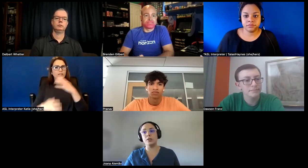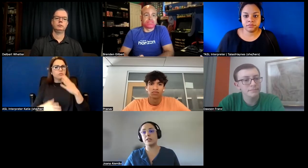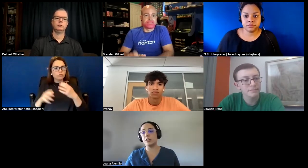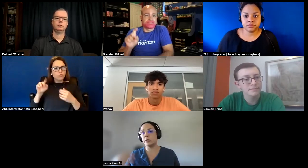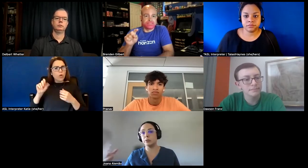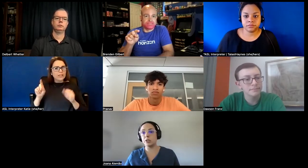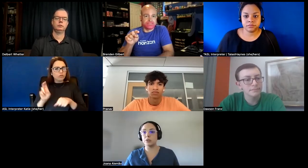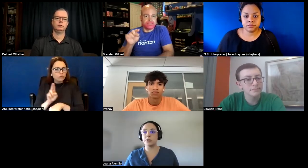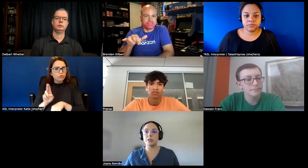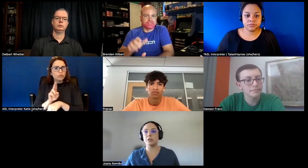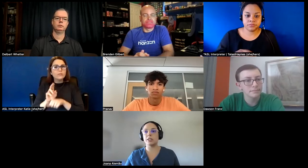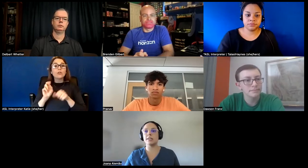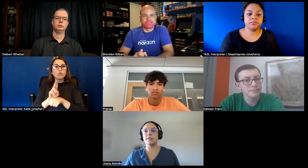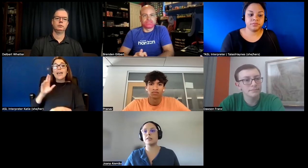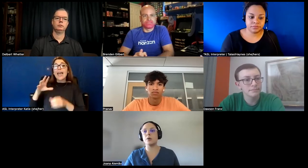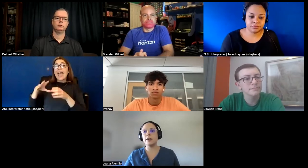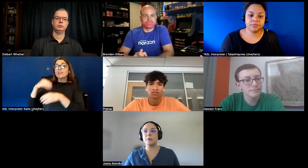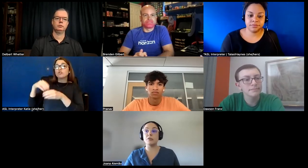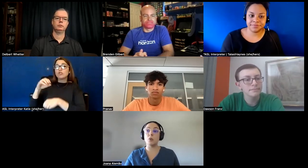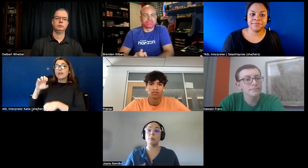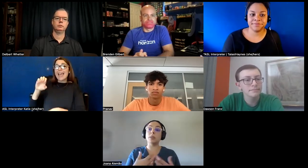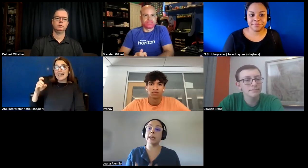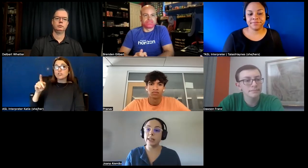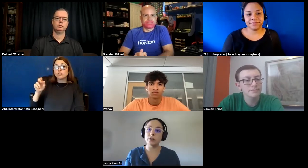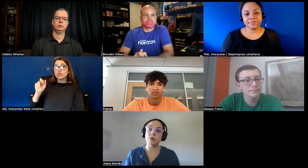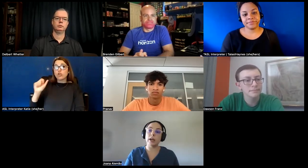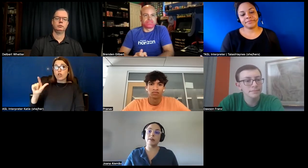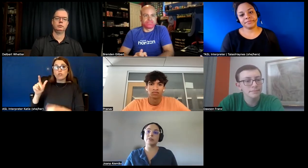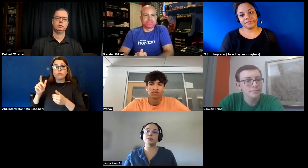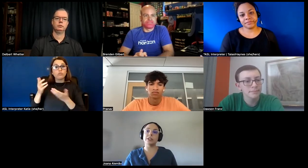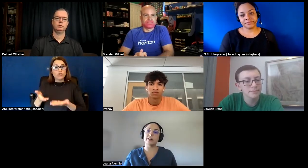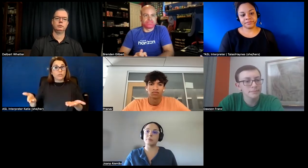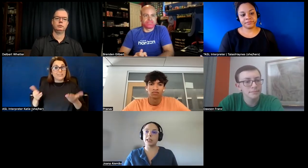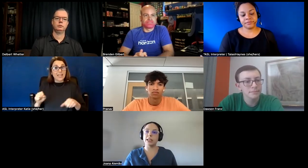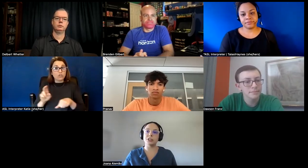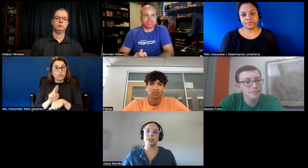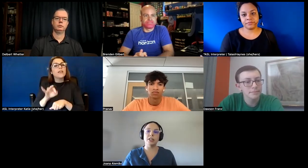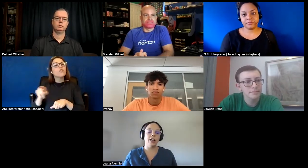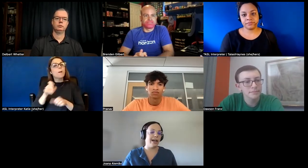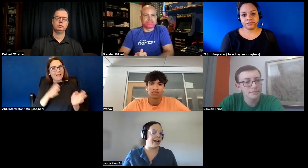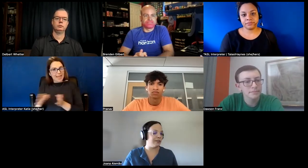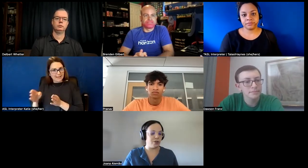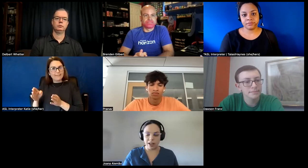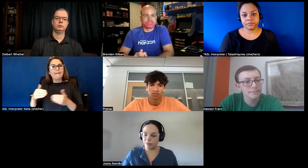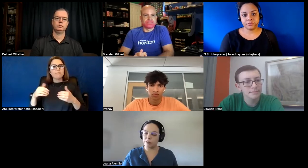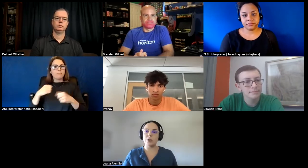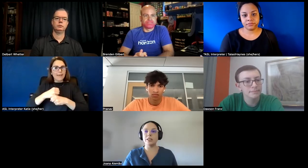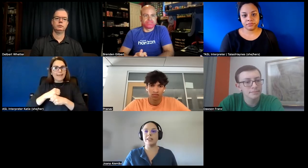external resources for this so if you are planning to have a vr application and to have everyone there